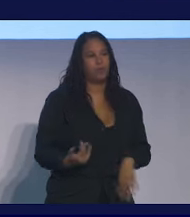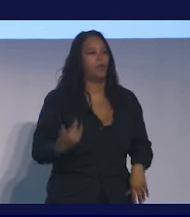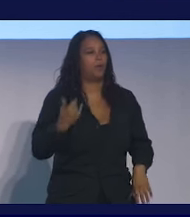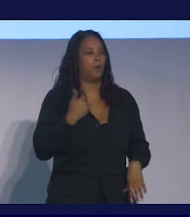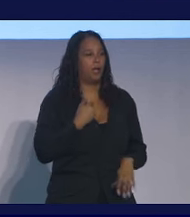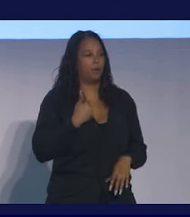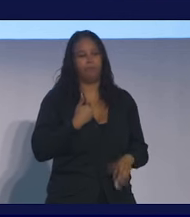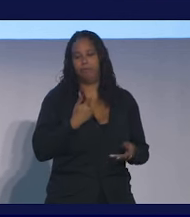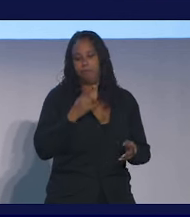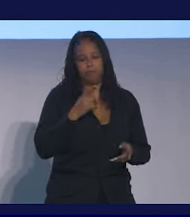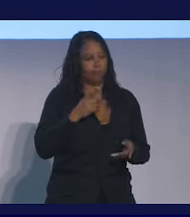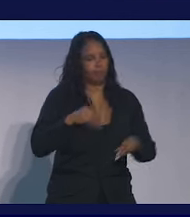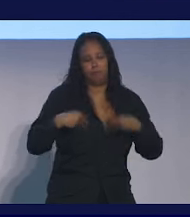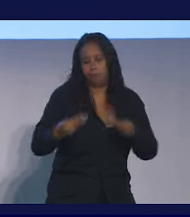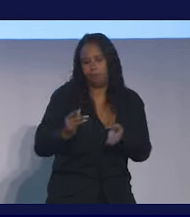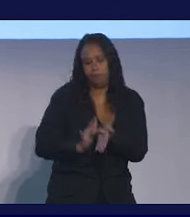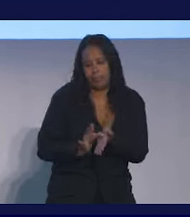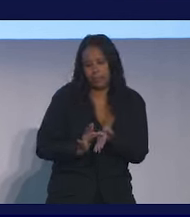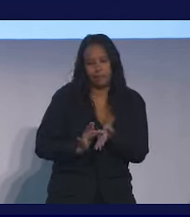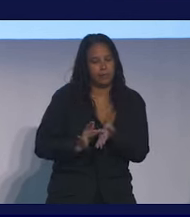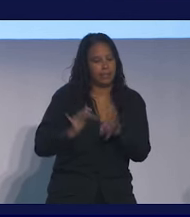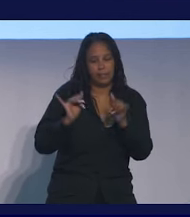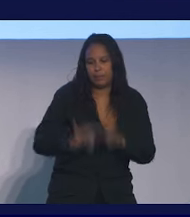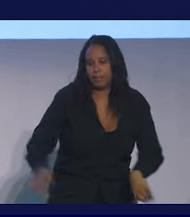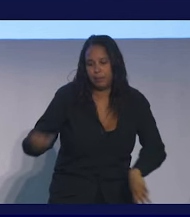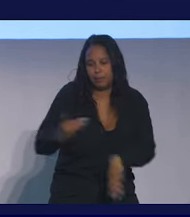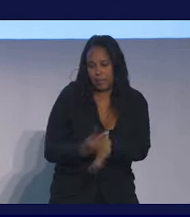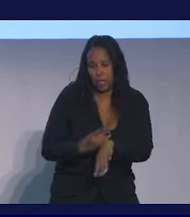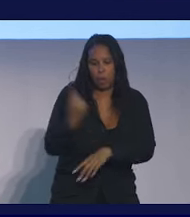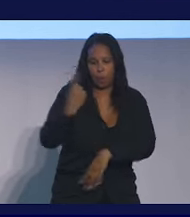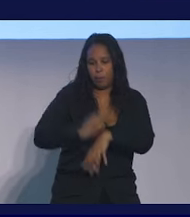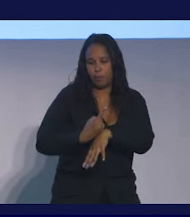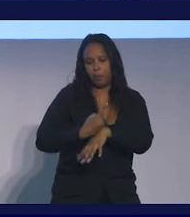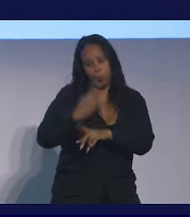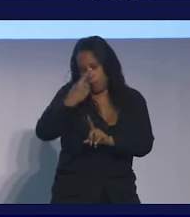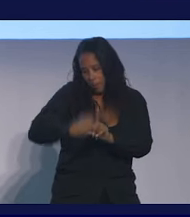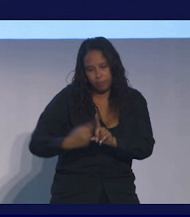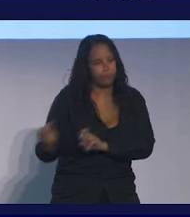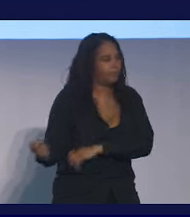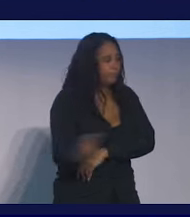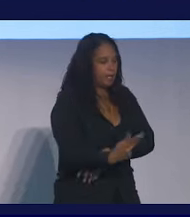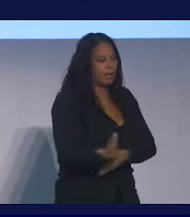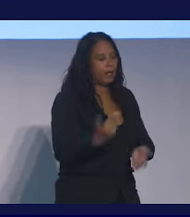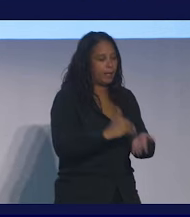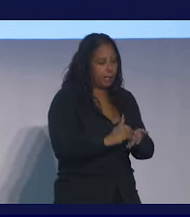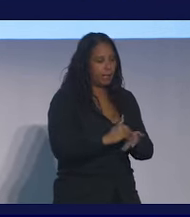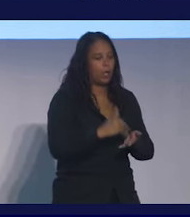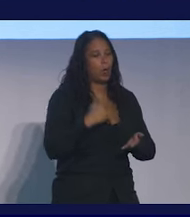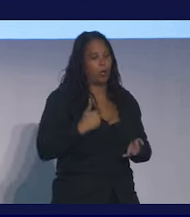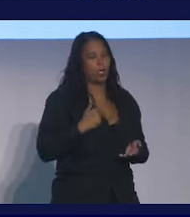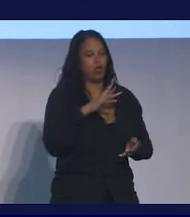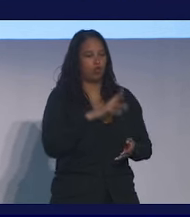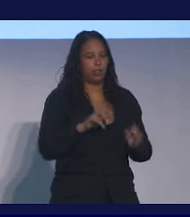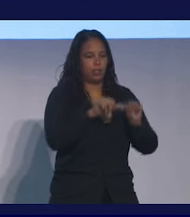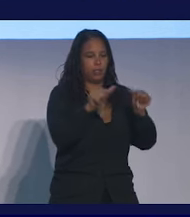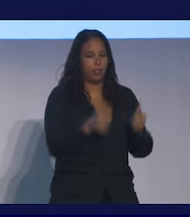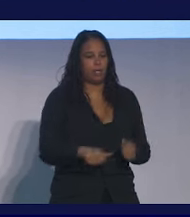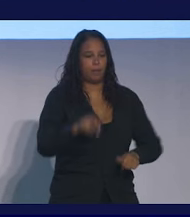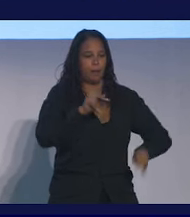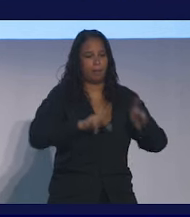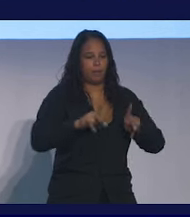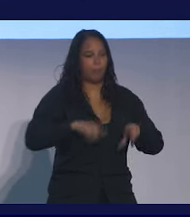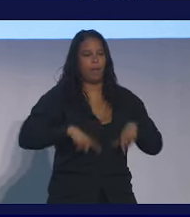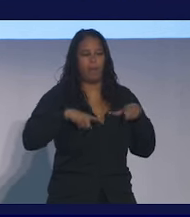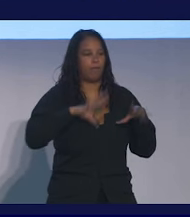prescribe it immediately and they get the med that day. And we come back in a month and we do it again. And we change people's lives. They're no longer in the